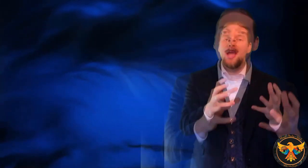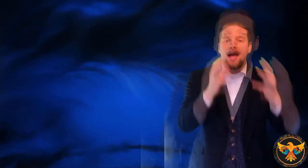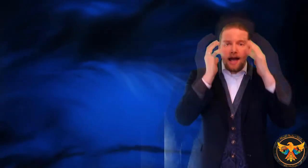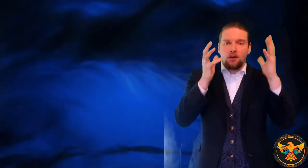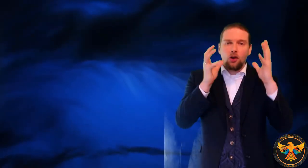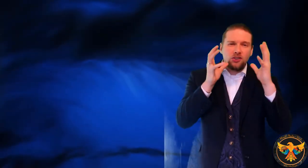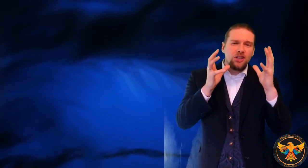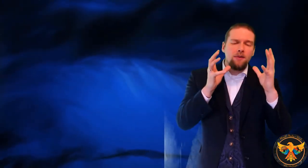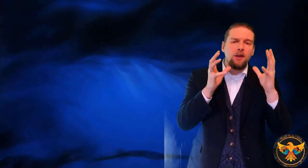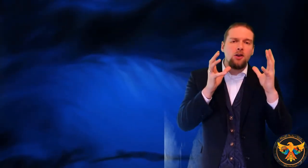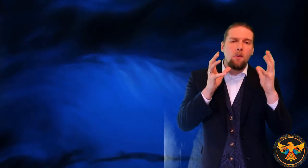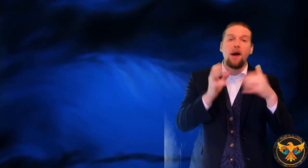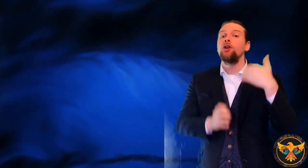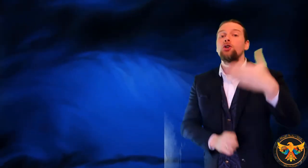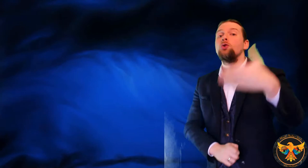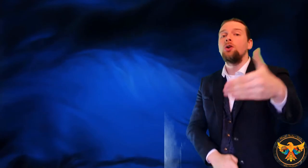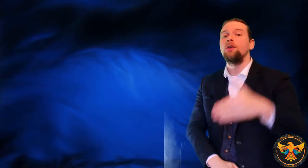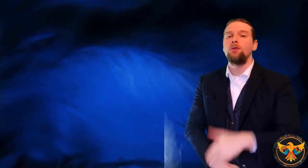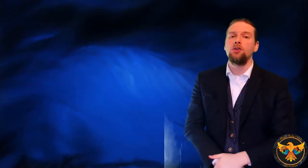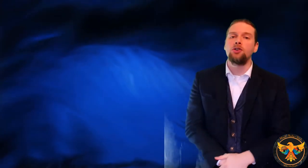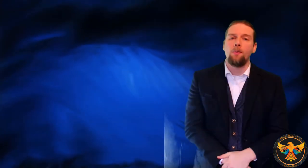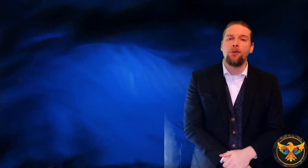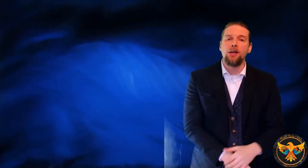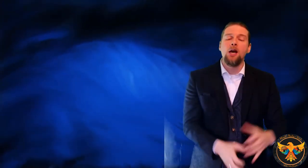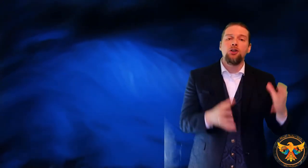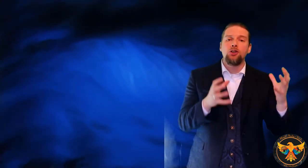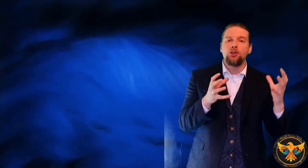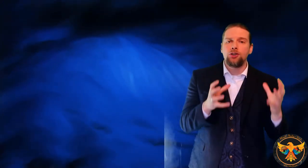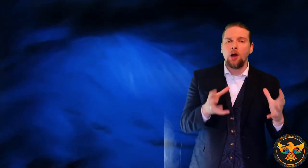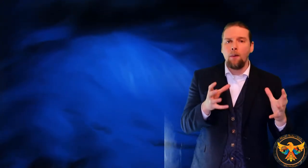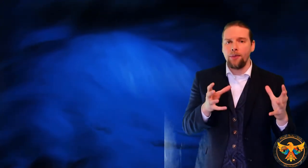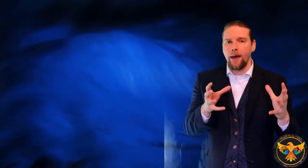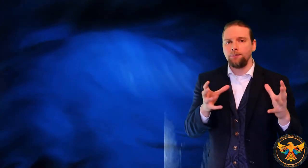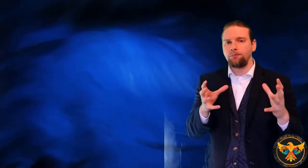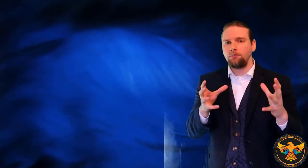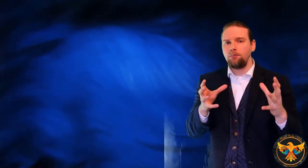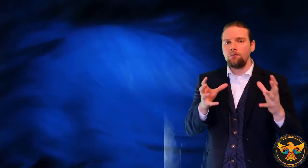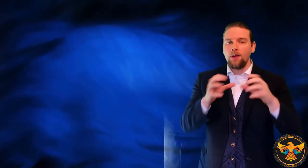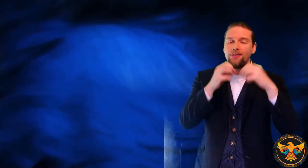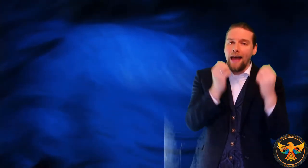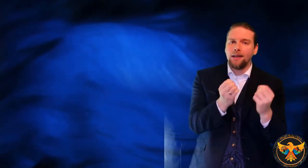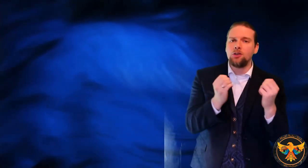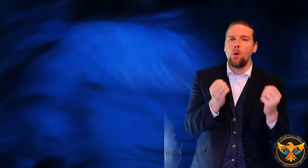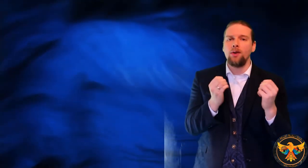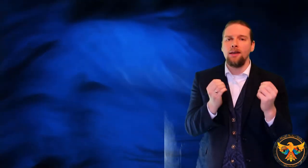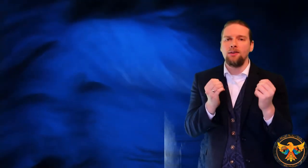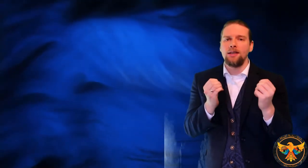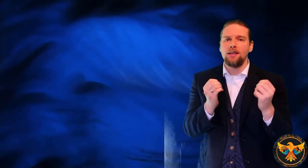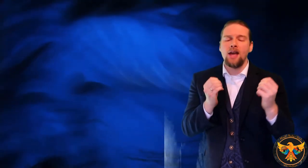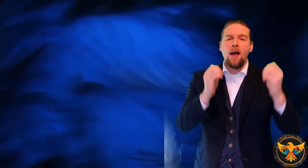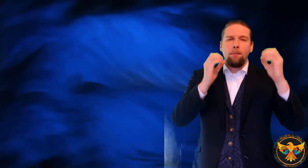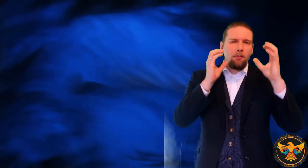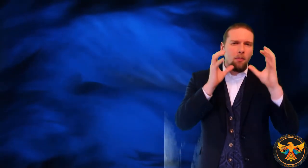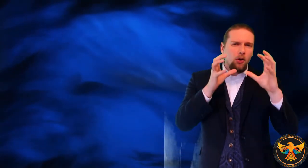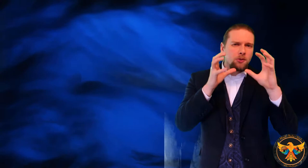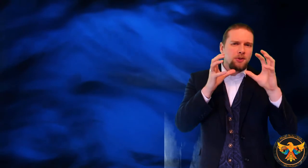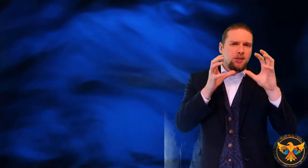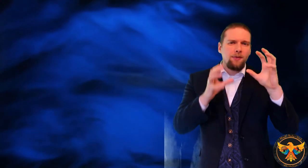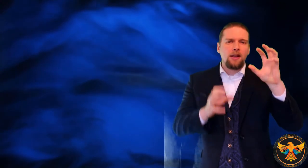and conceiving in your mind that you could have done something to stop that. That is what guilt is. But more specifically,